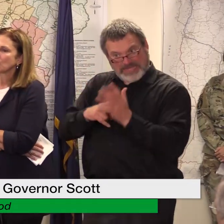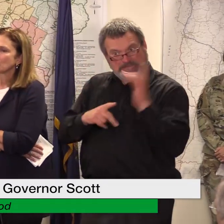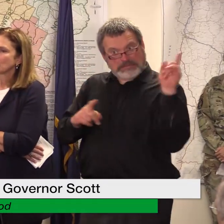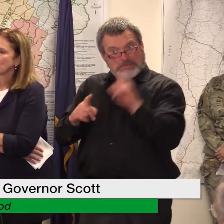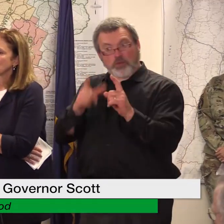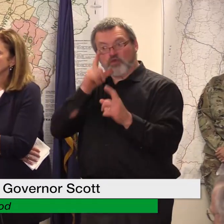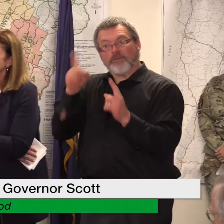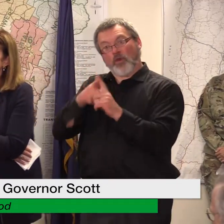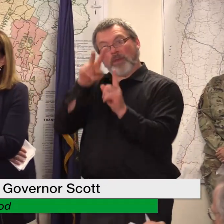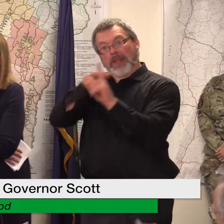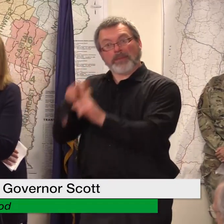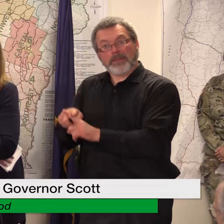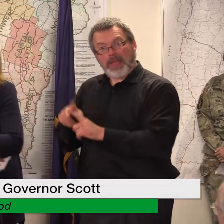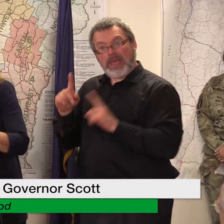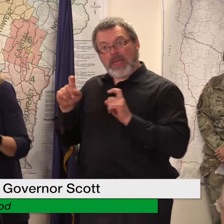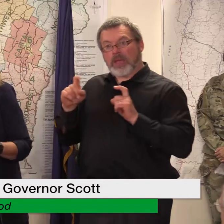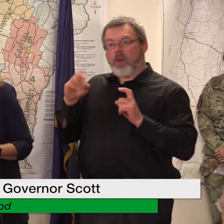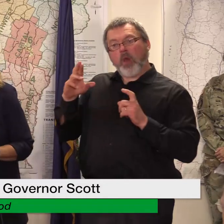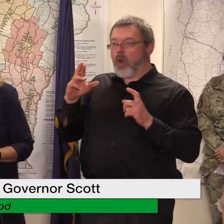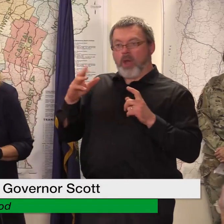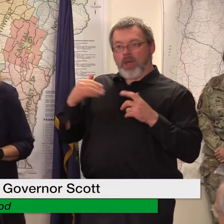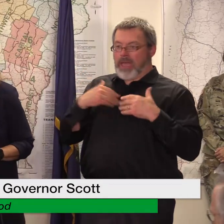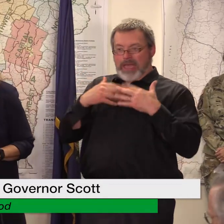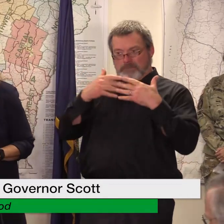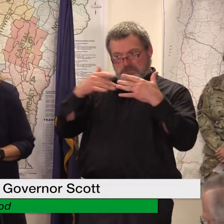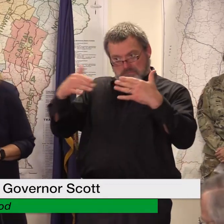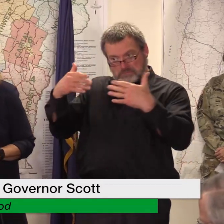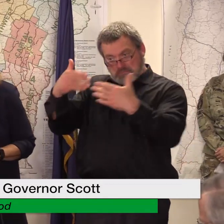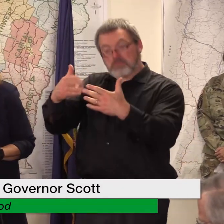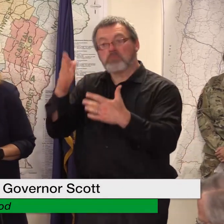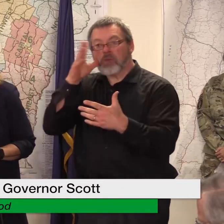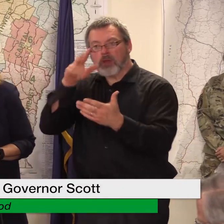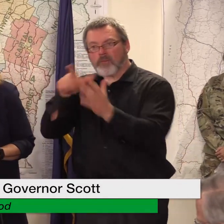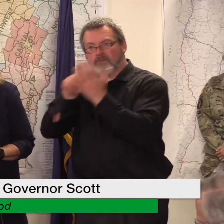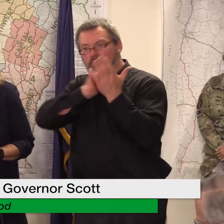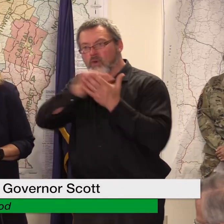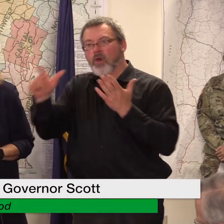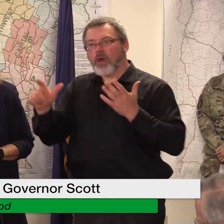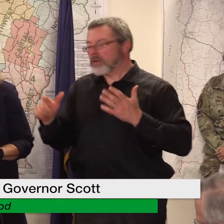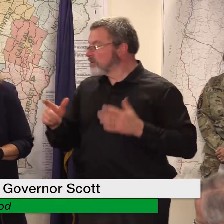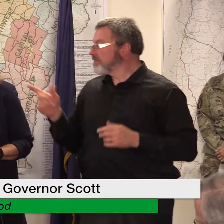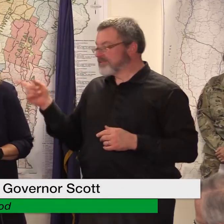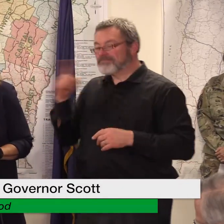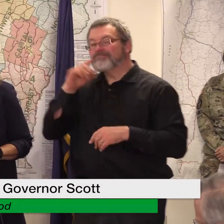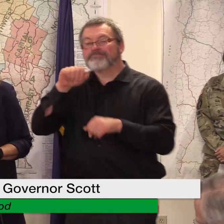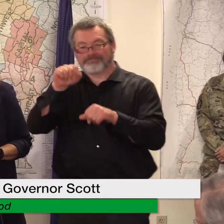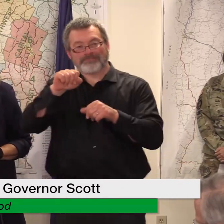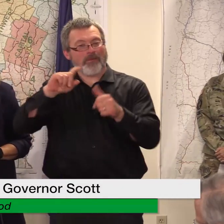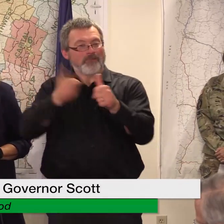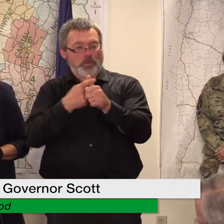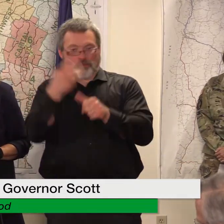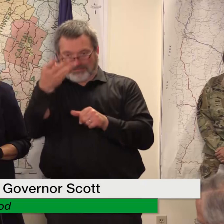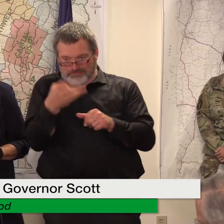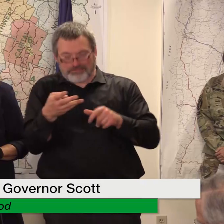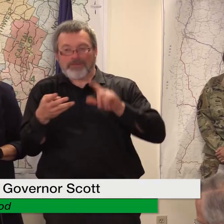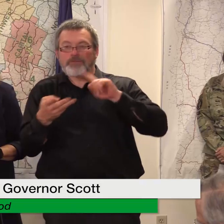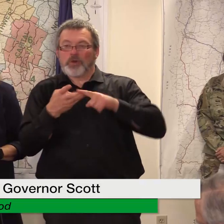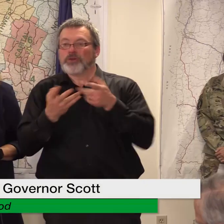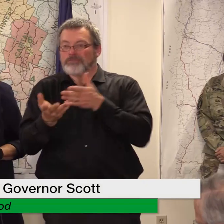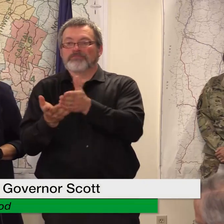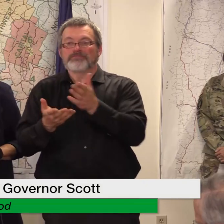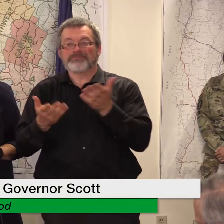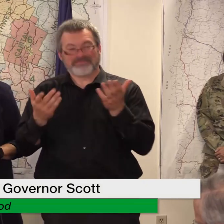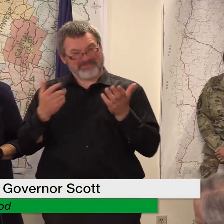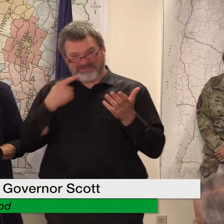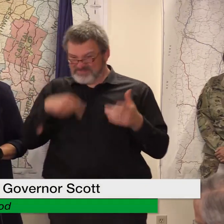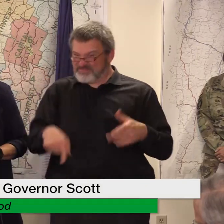due date and then you'll weigh all it's first come first serve because we're understanding that there's an urgency here and rather than waiting